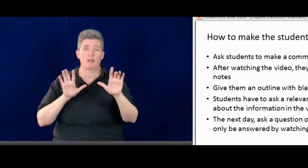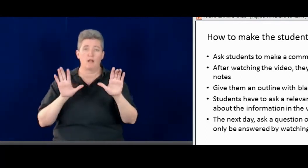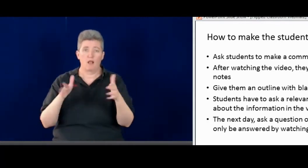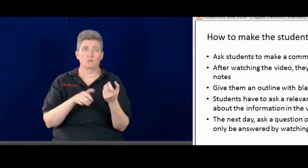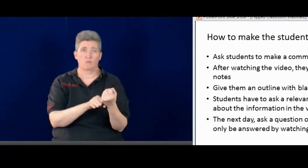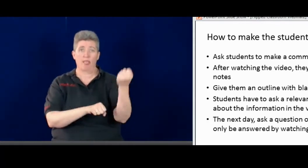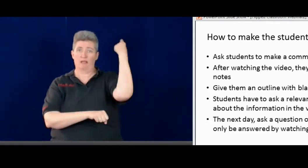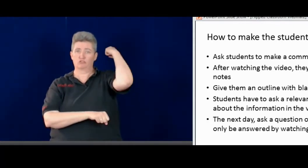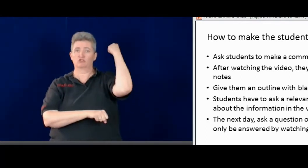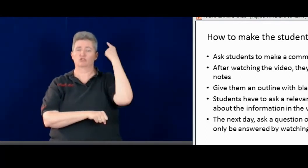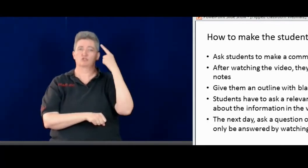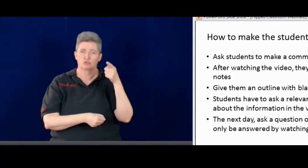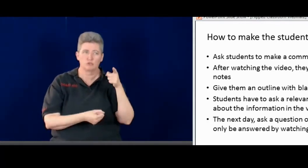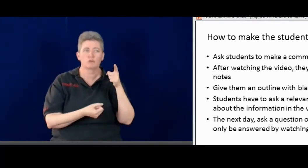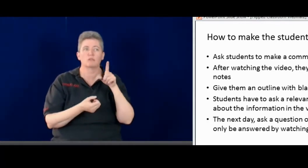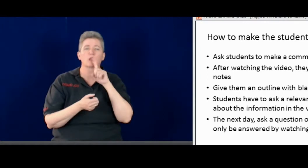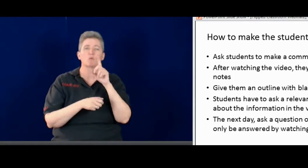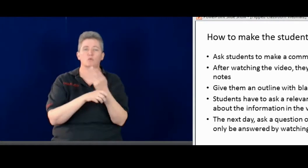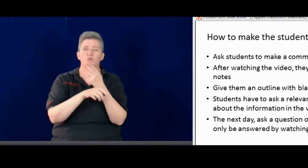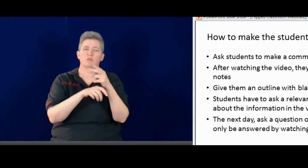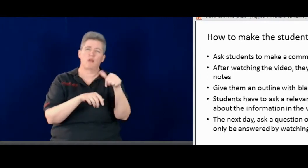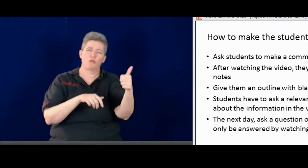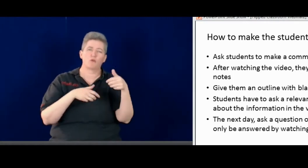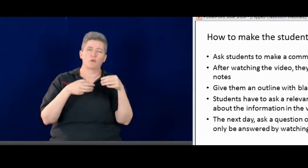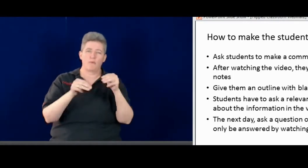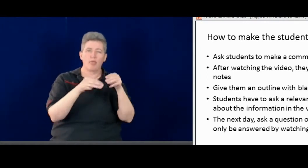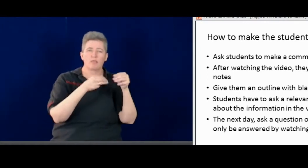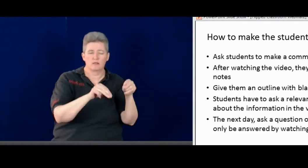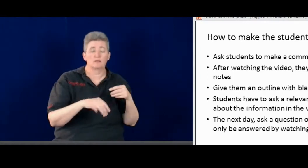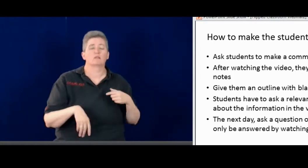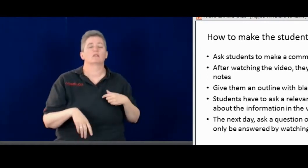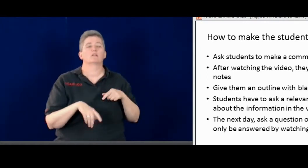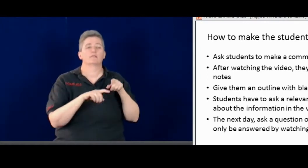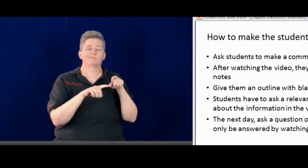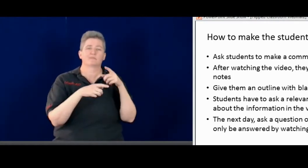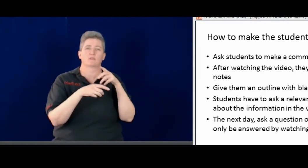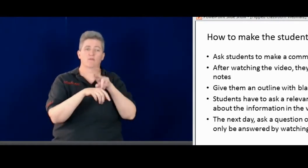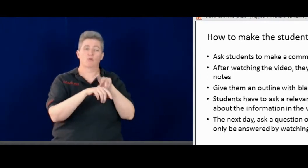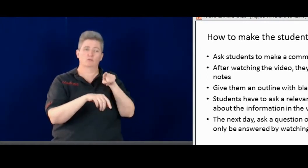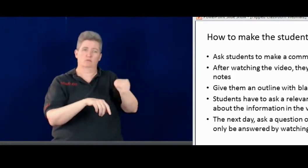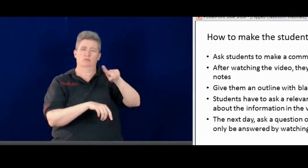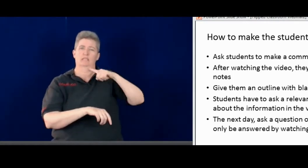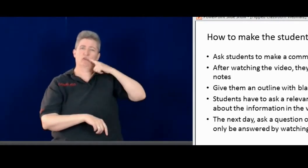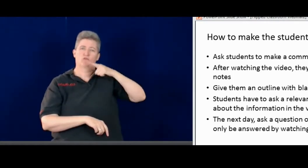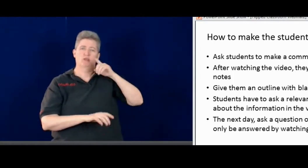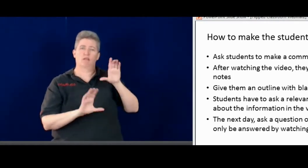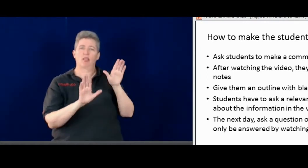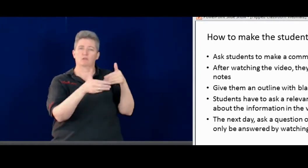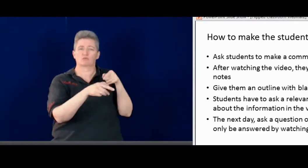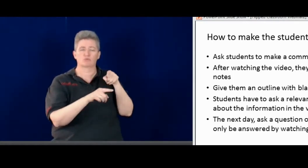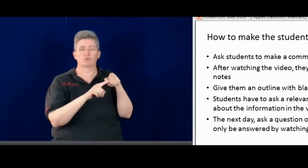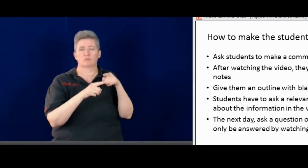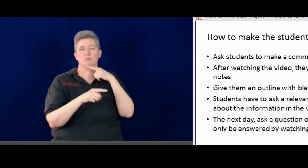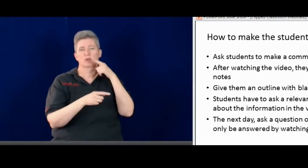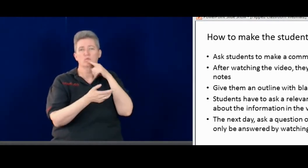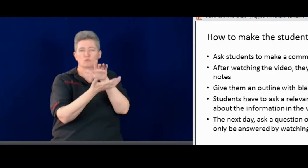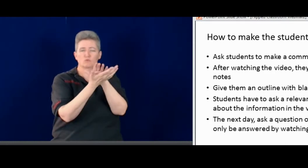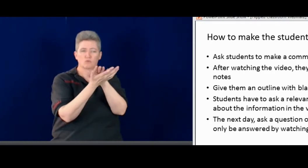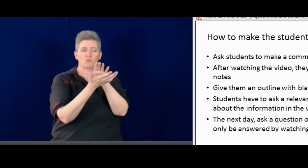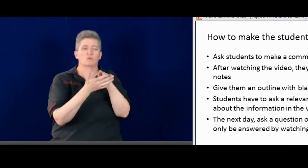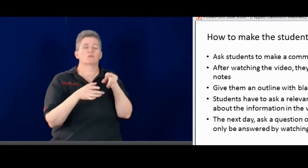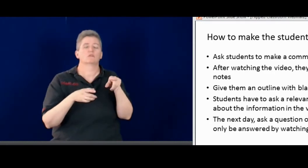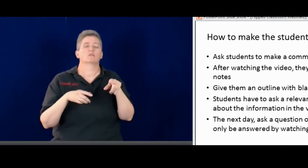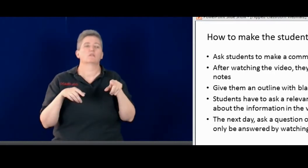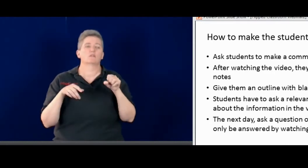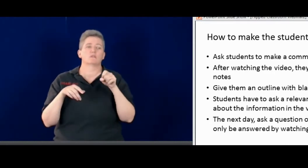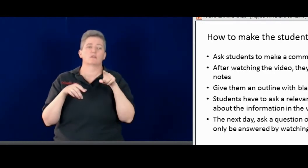And when I learned about flipped classroom last year, they were using other methods as well. Of course, in a hearing